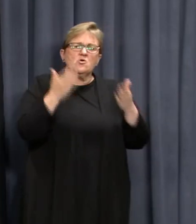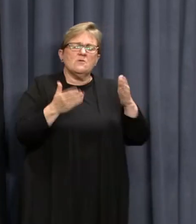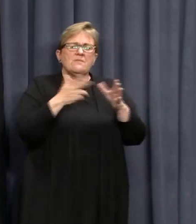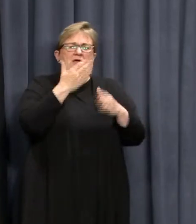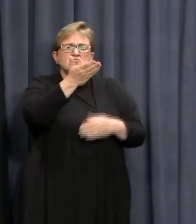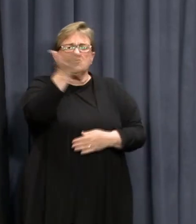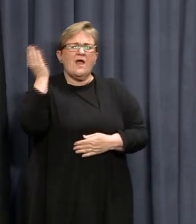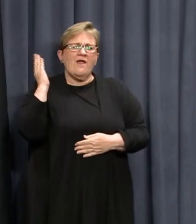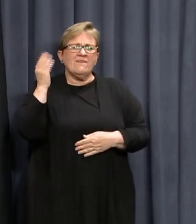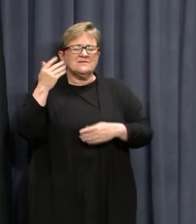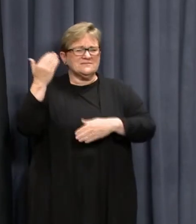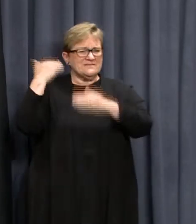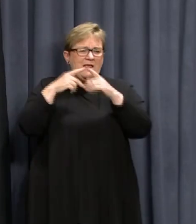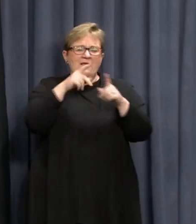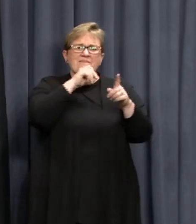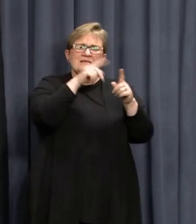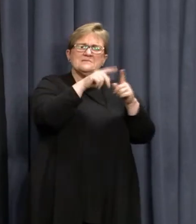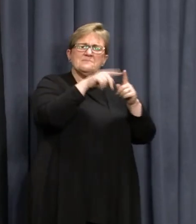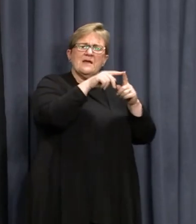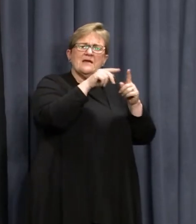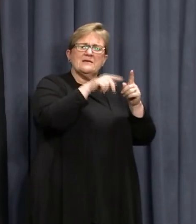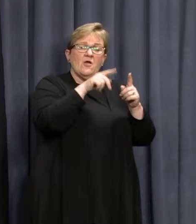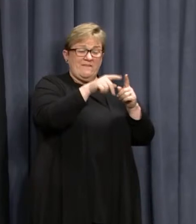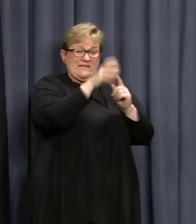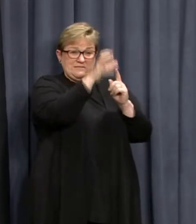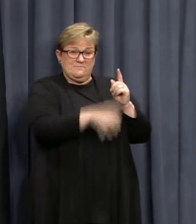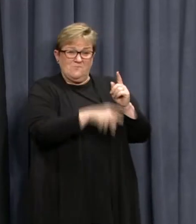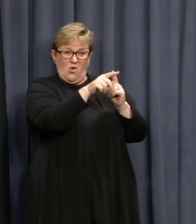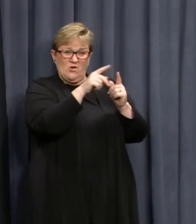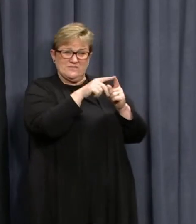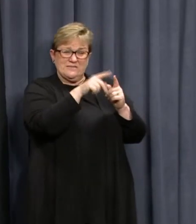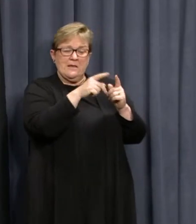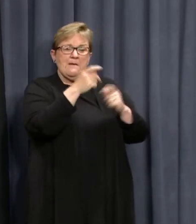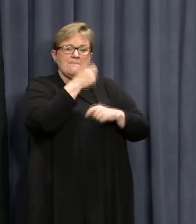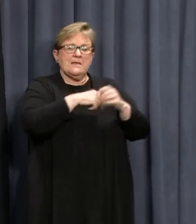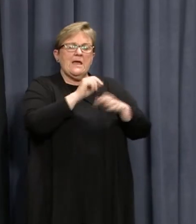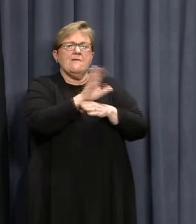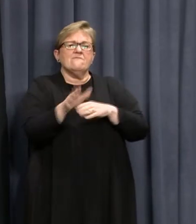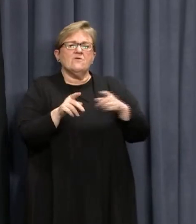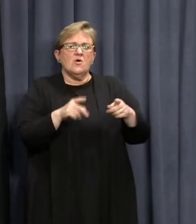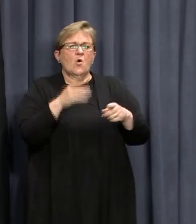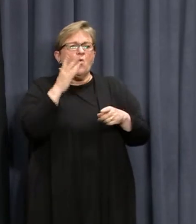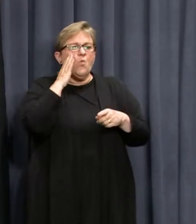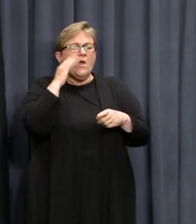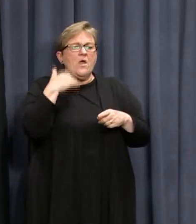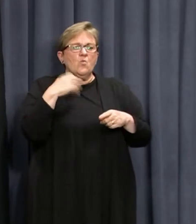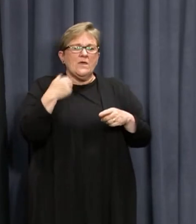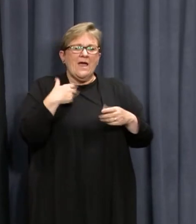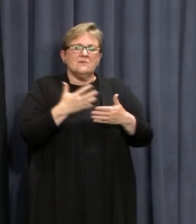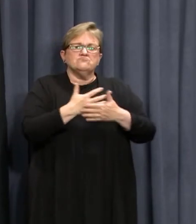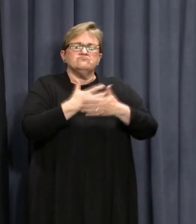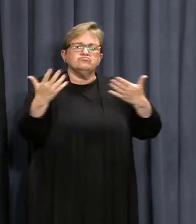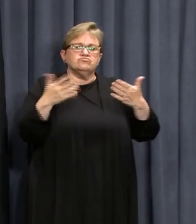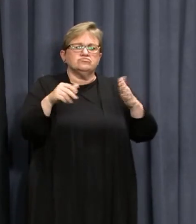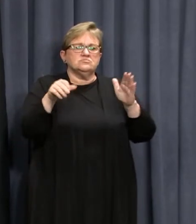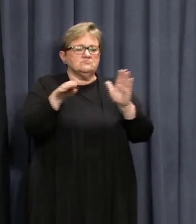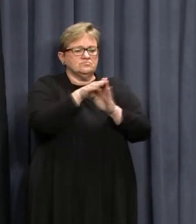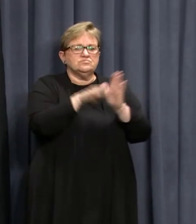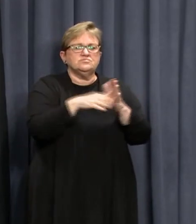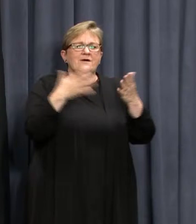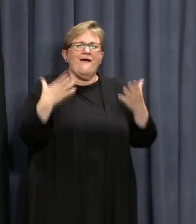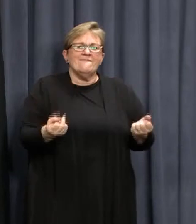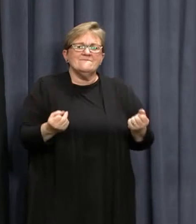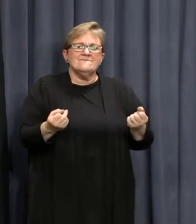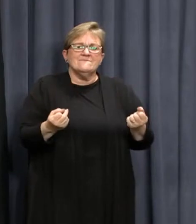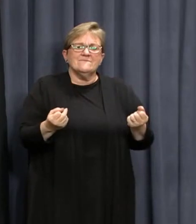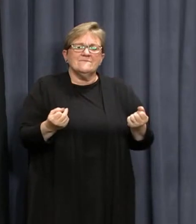other cases historically, is this case or this person became positive whilst we had huge number of restrictions in place